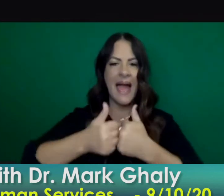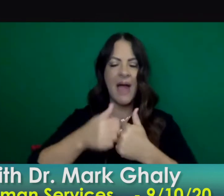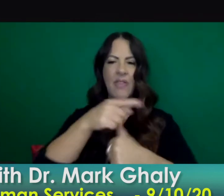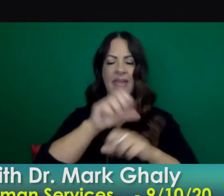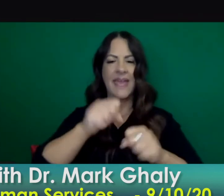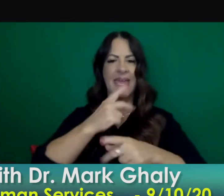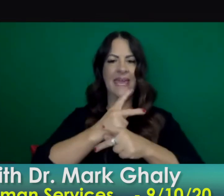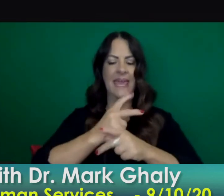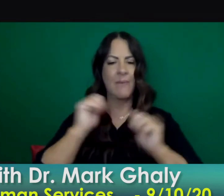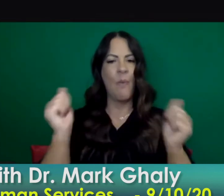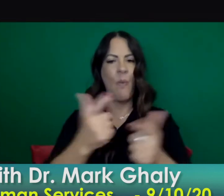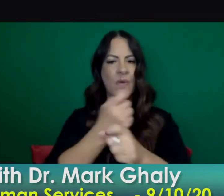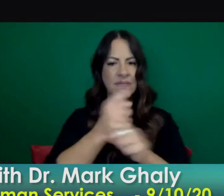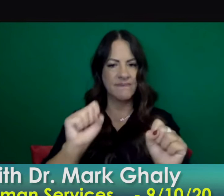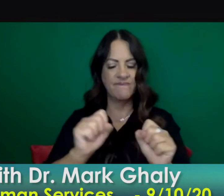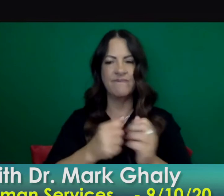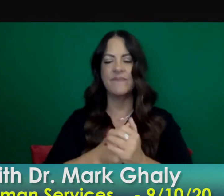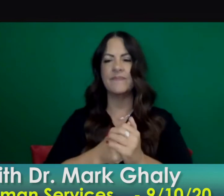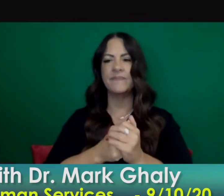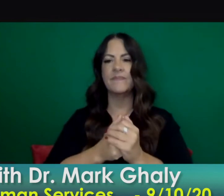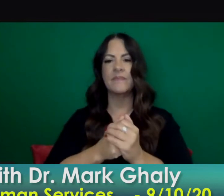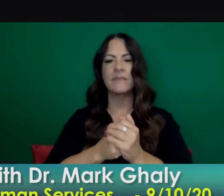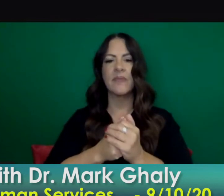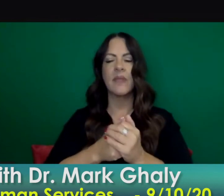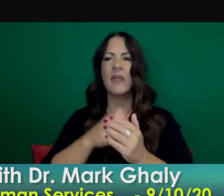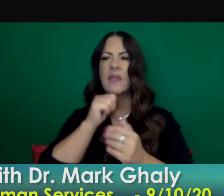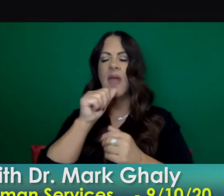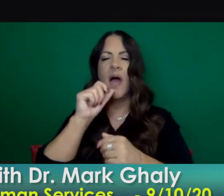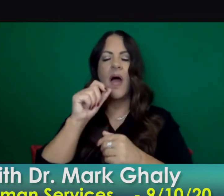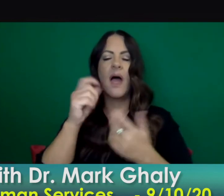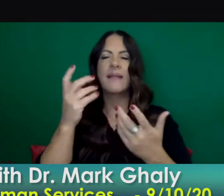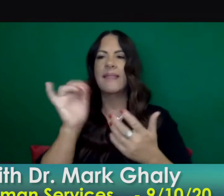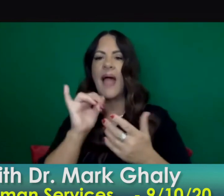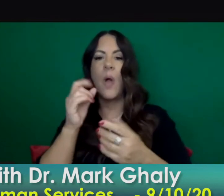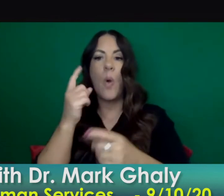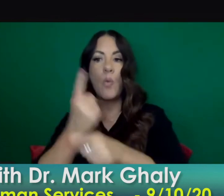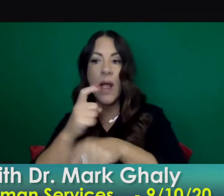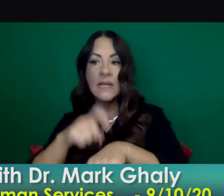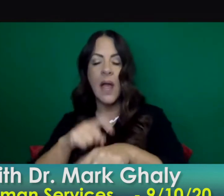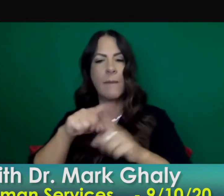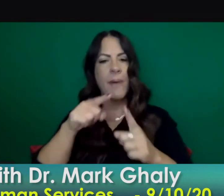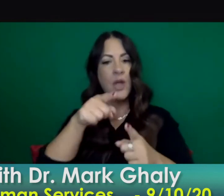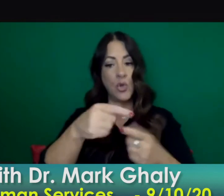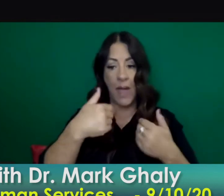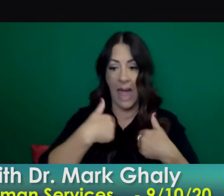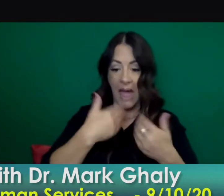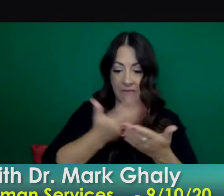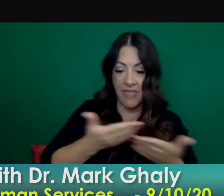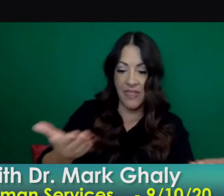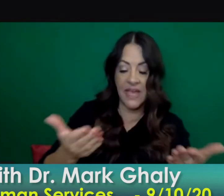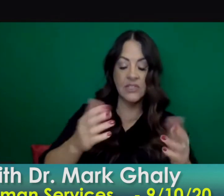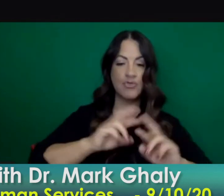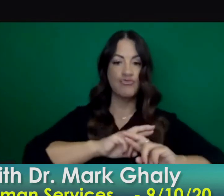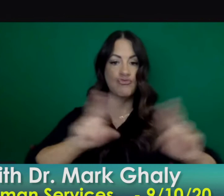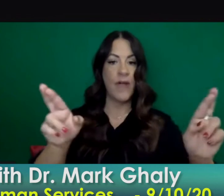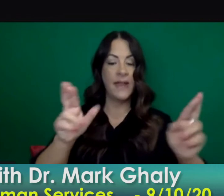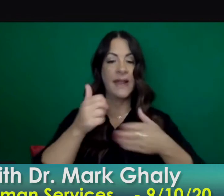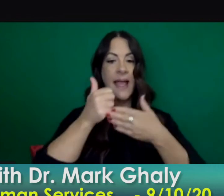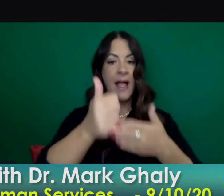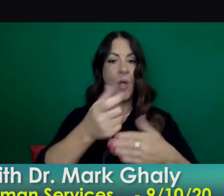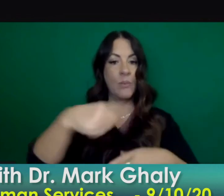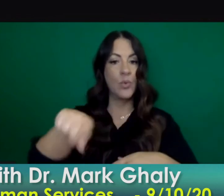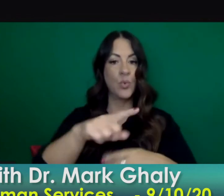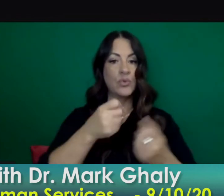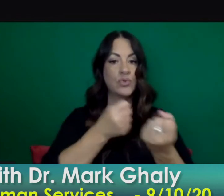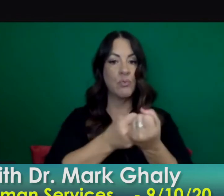not just uh you know what is the right time but do they have the resources and connections around testing or other support